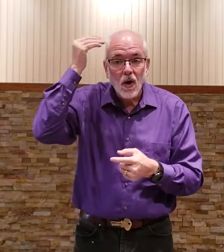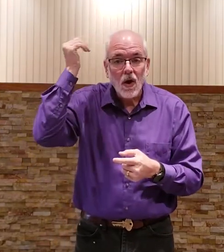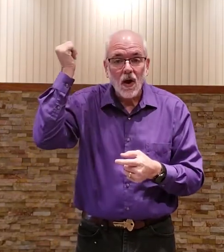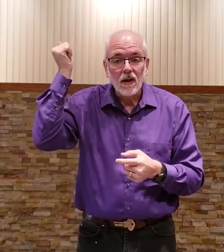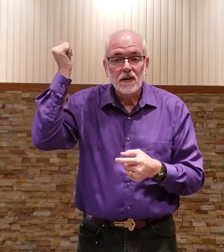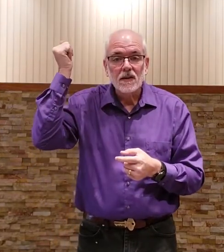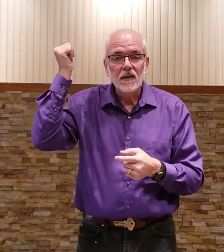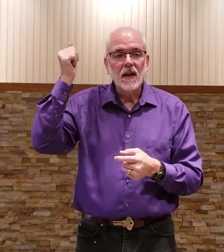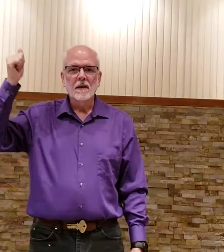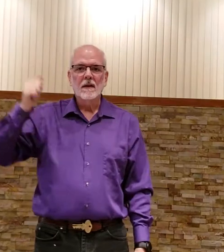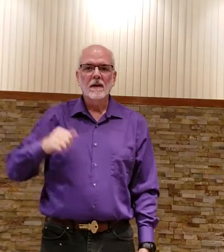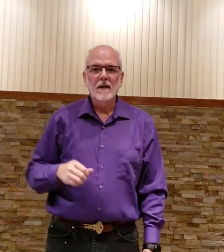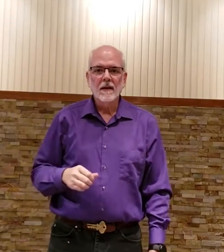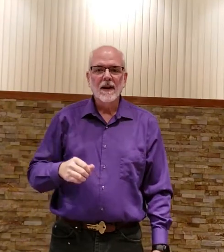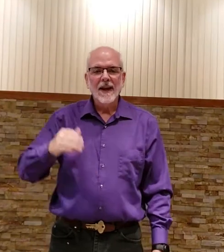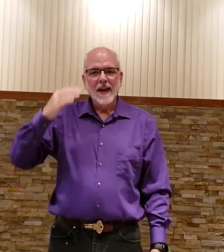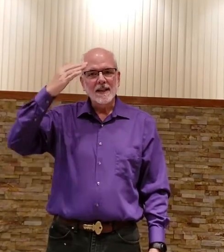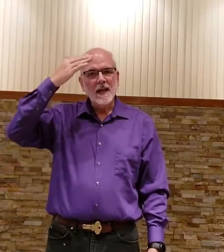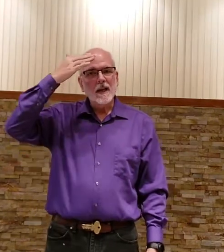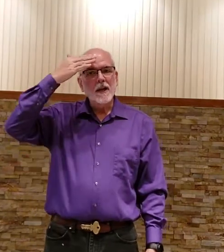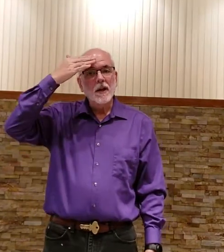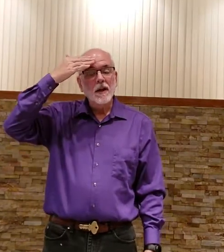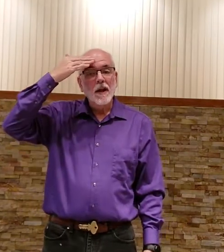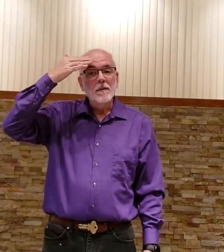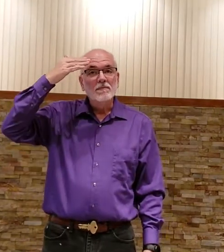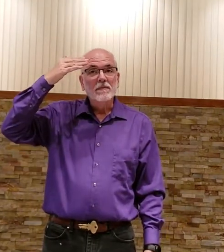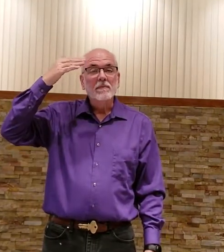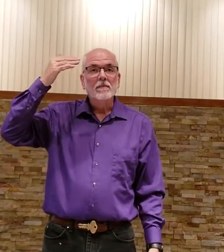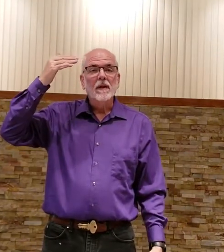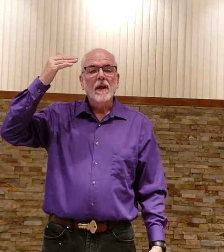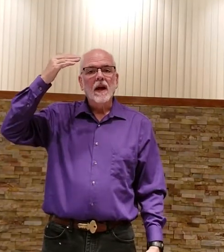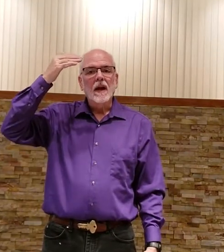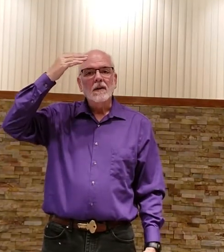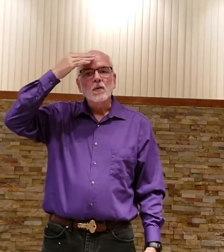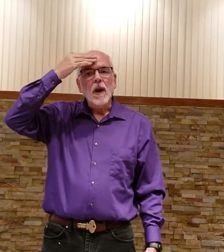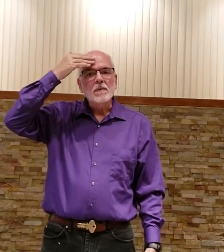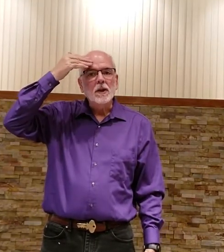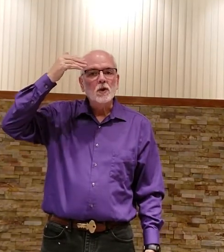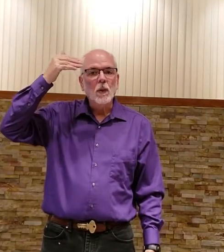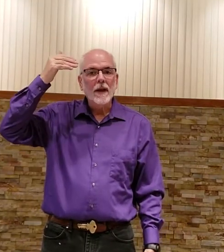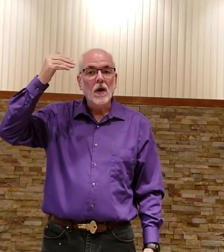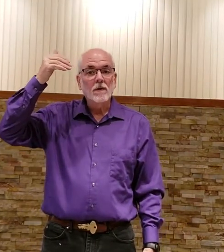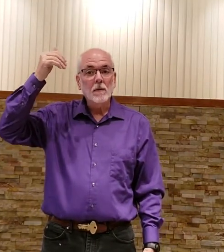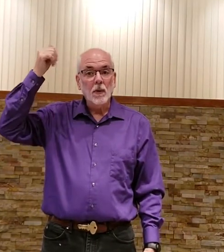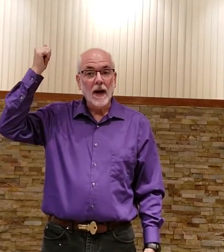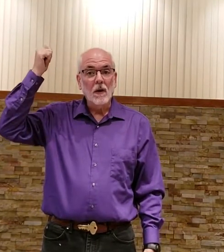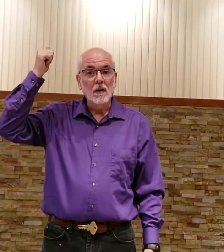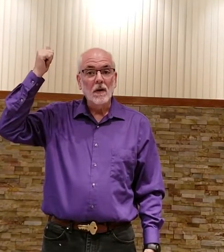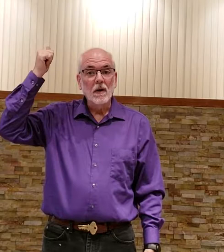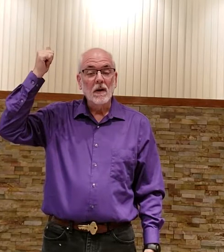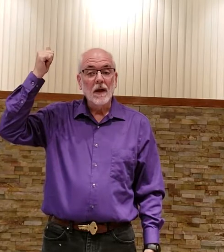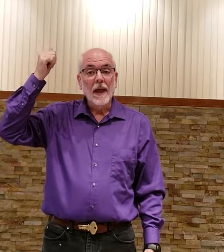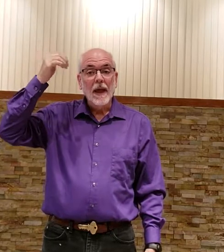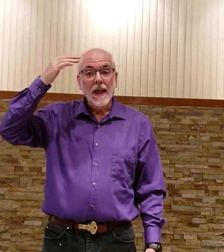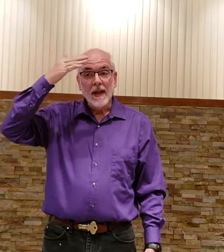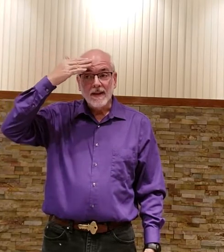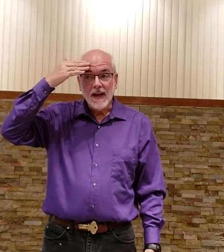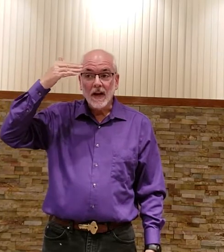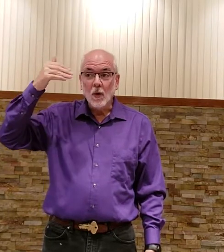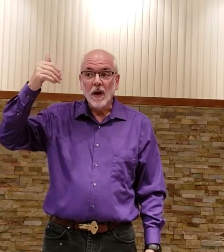it's kind of like uh wiping the sweat off your brow and kind of going